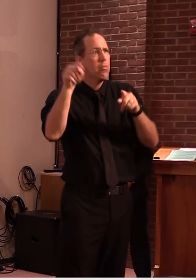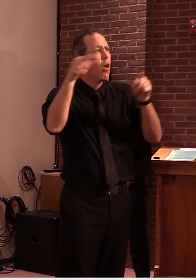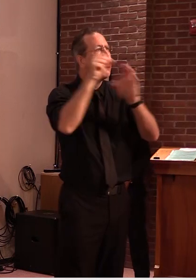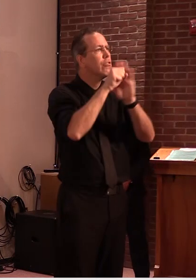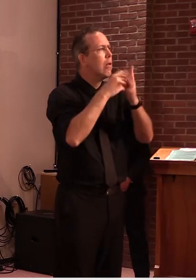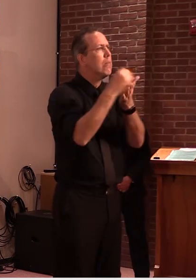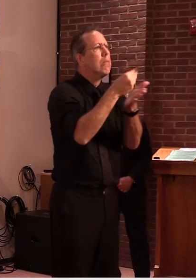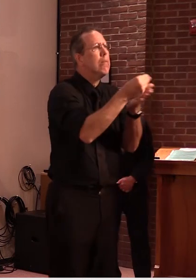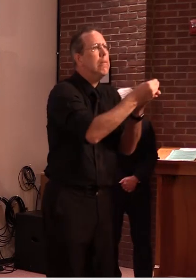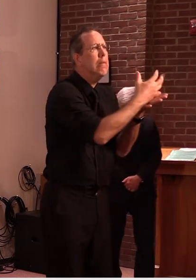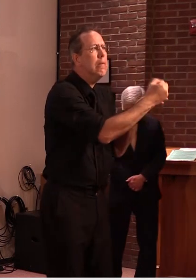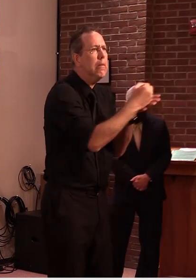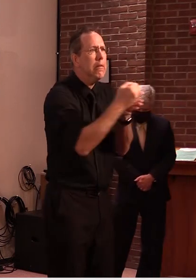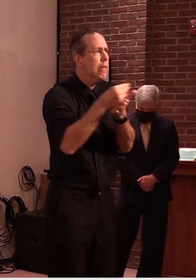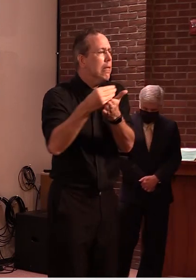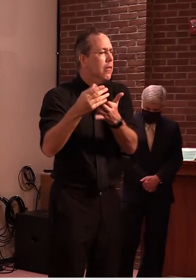that